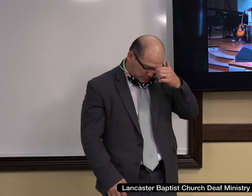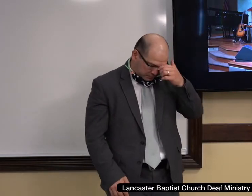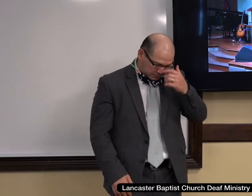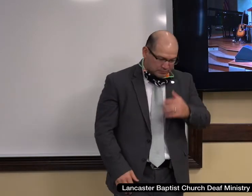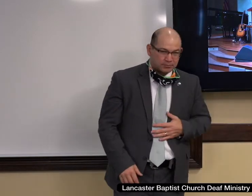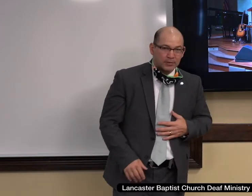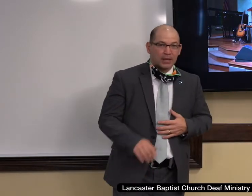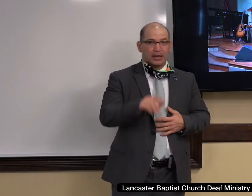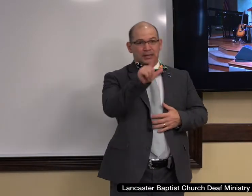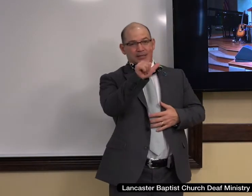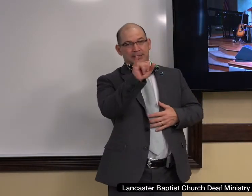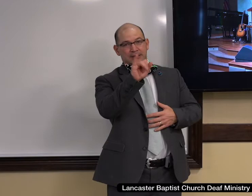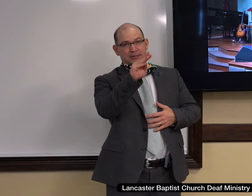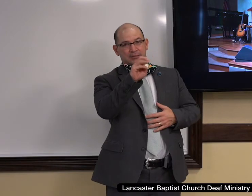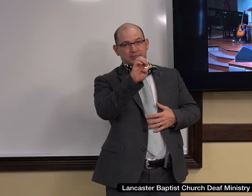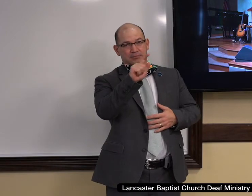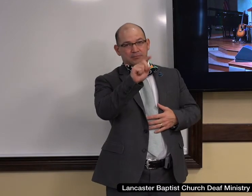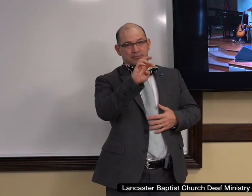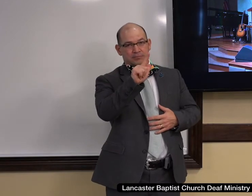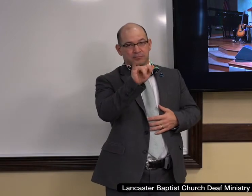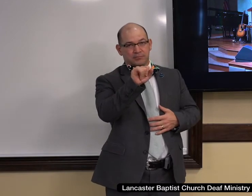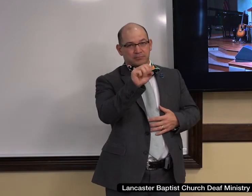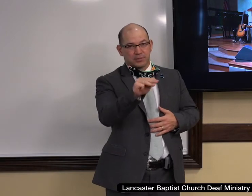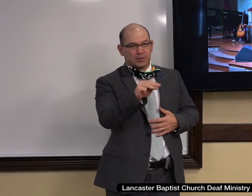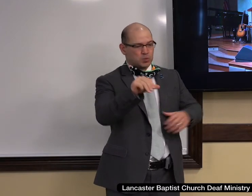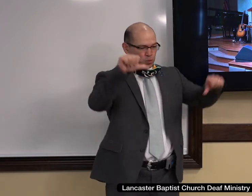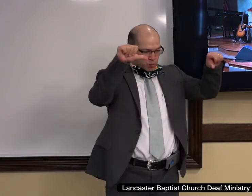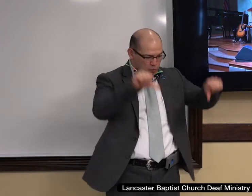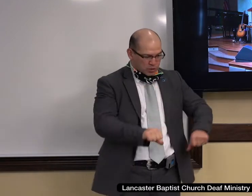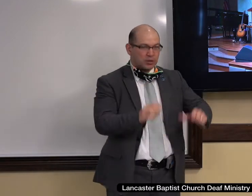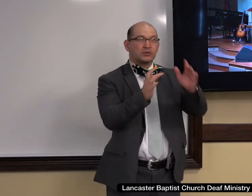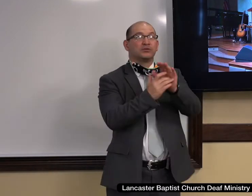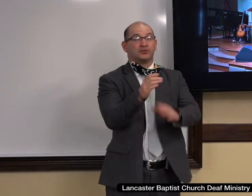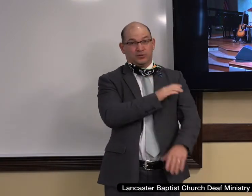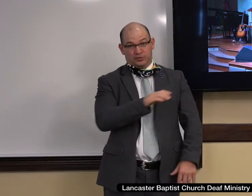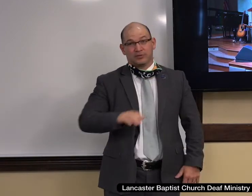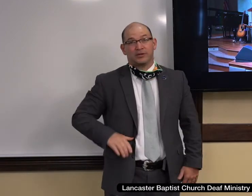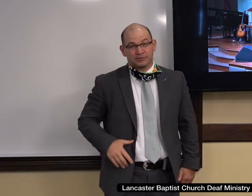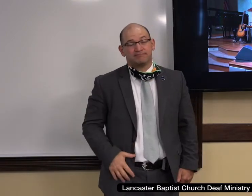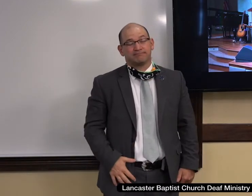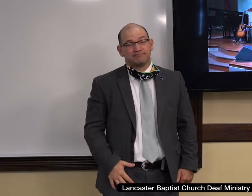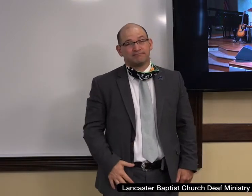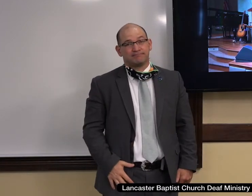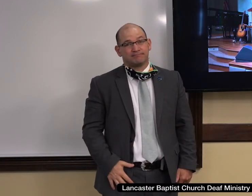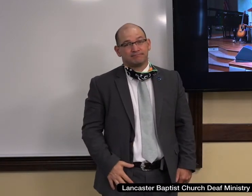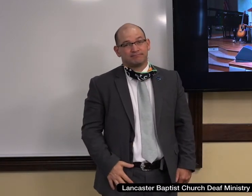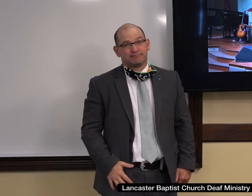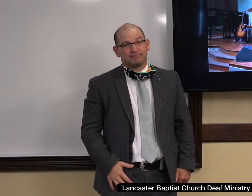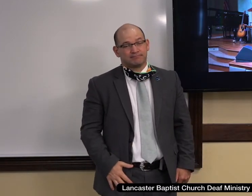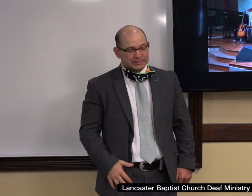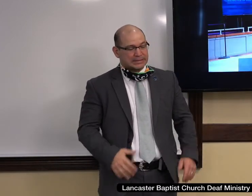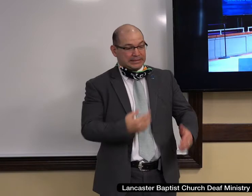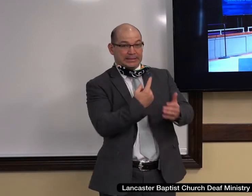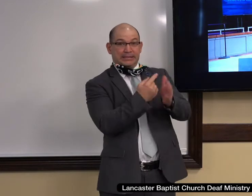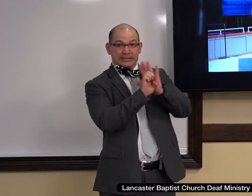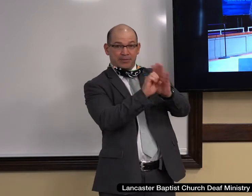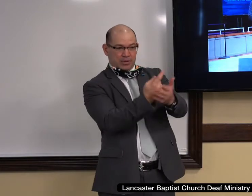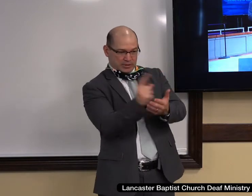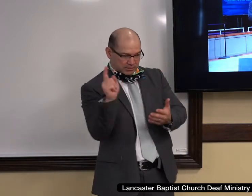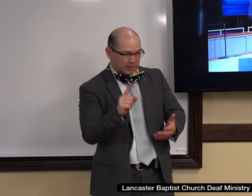Liberalism rejects the cornerstone. We've seen this in many ways. We saw this past week at the Democratic National Convention